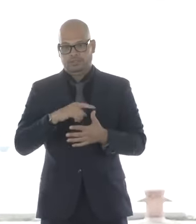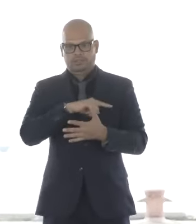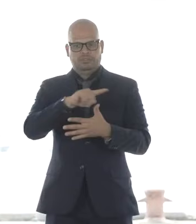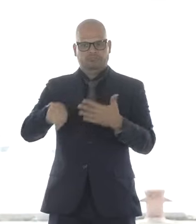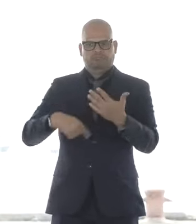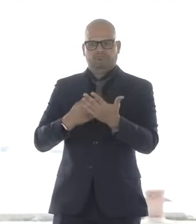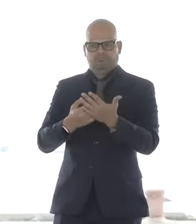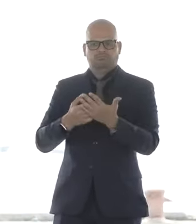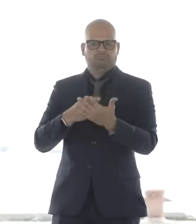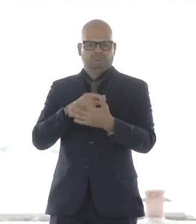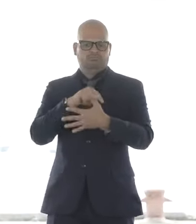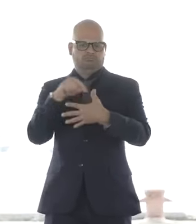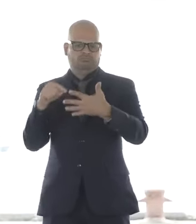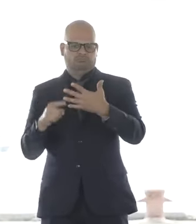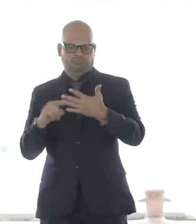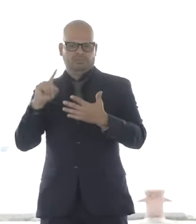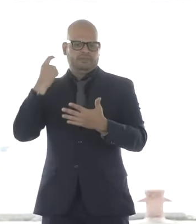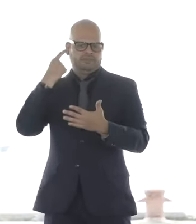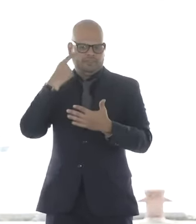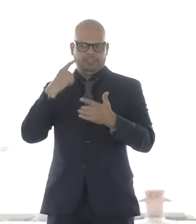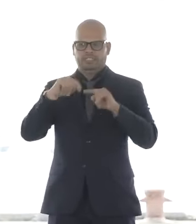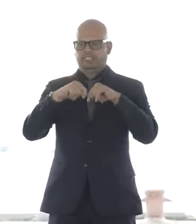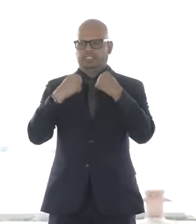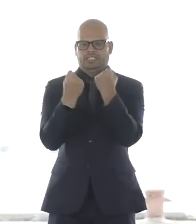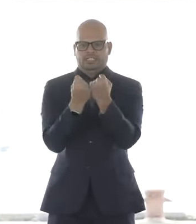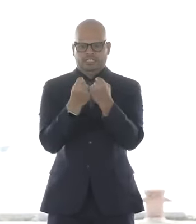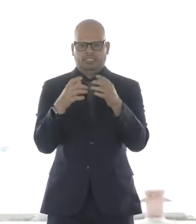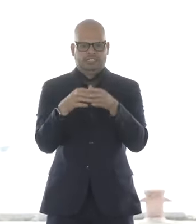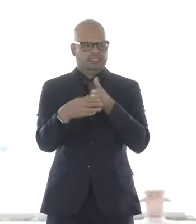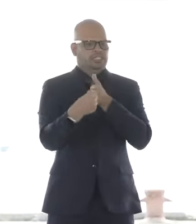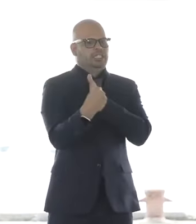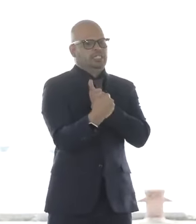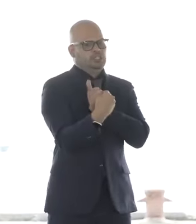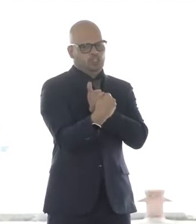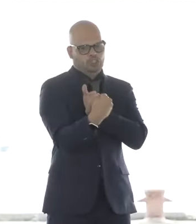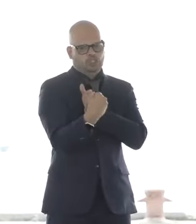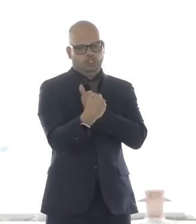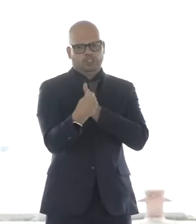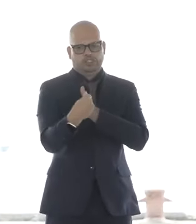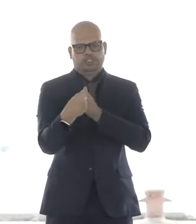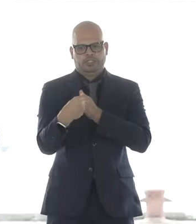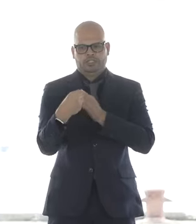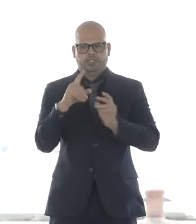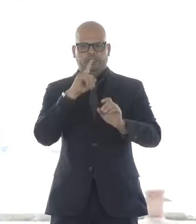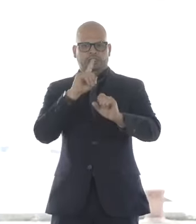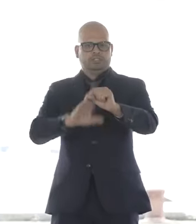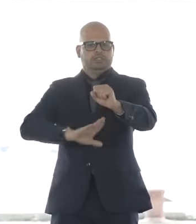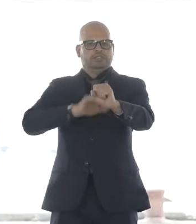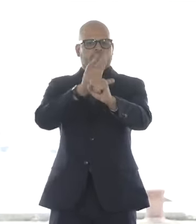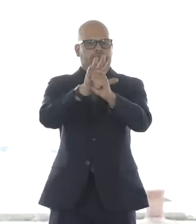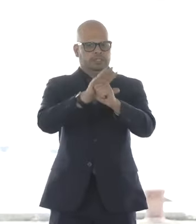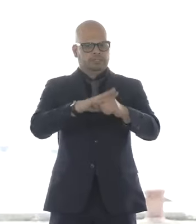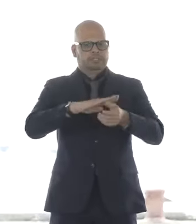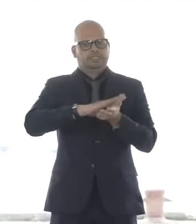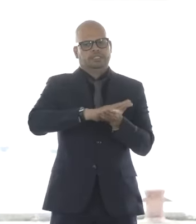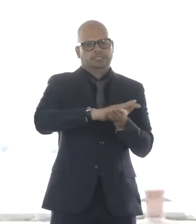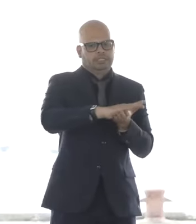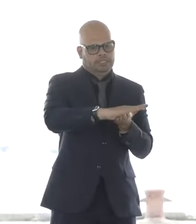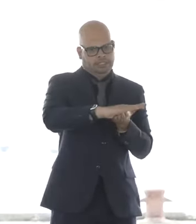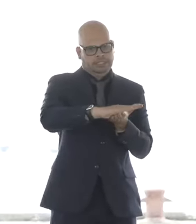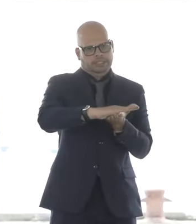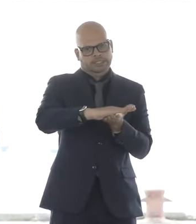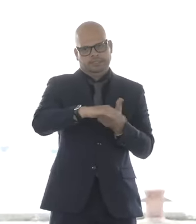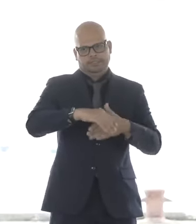leadership and commitment to this industry and our clean energy future. I want to thank Salem Mayor